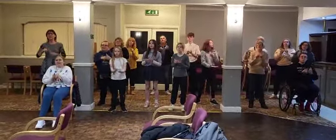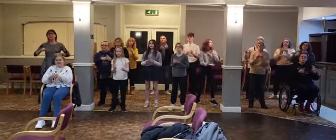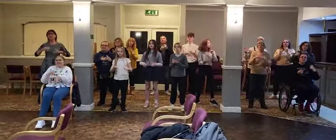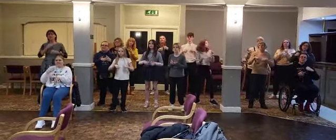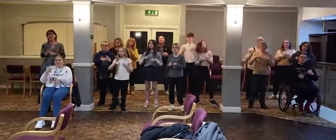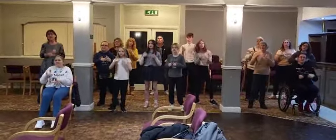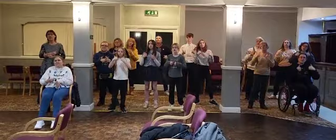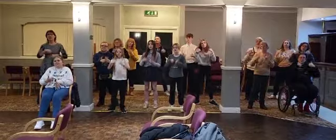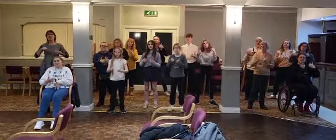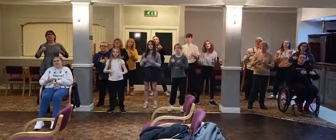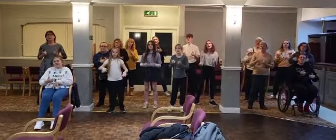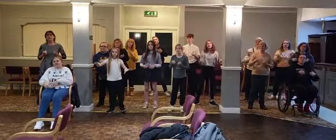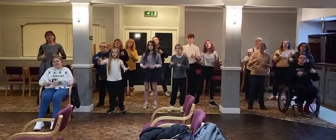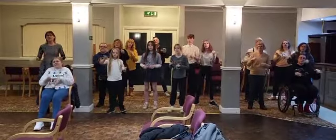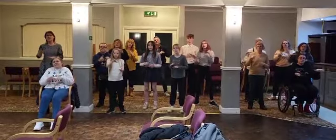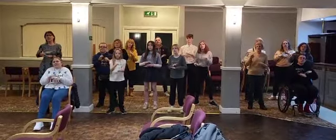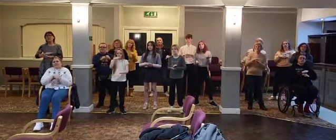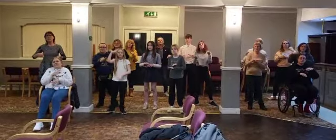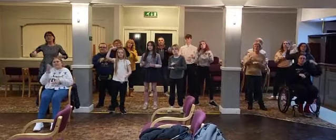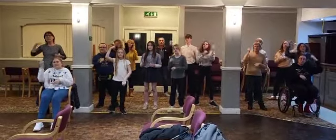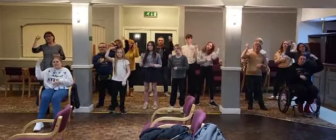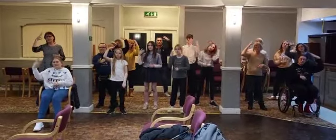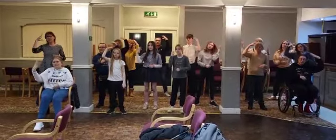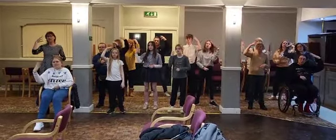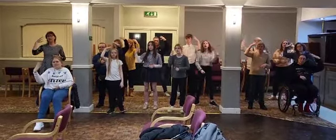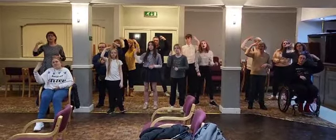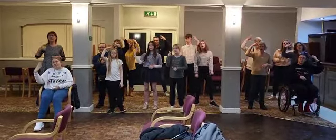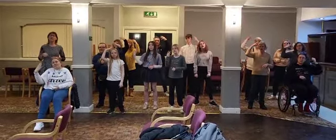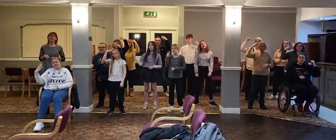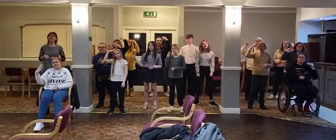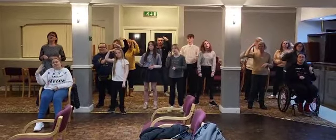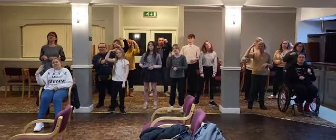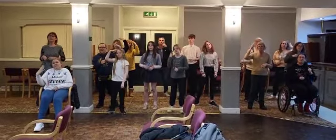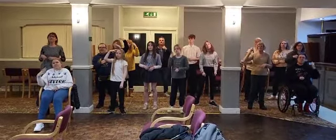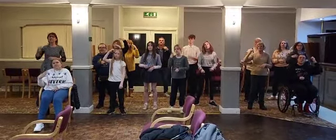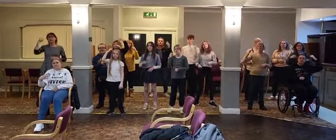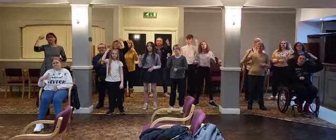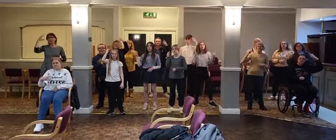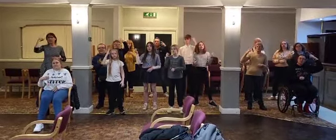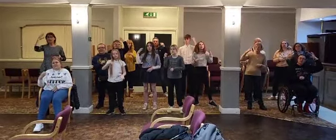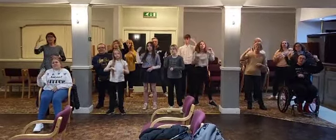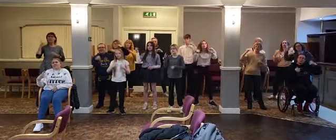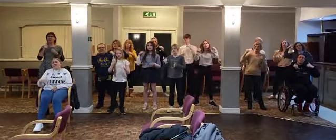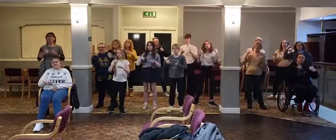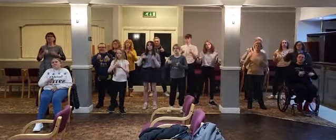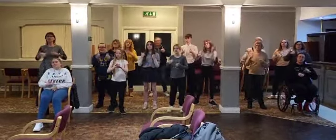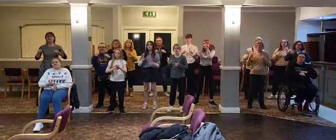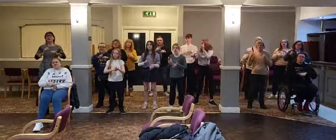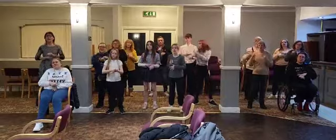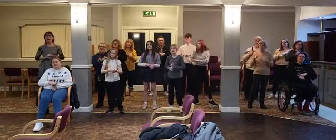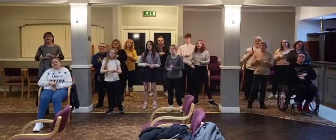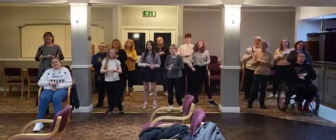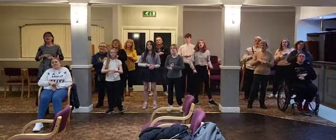you'll be alright Cover me in sunshine, show me a good time